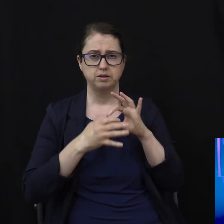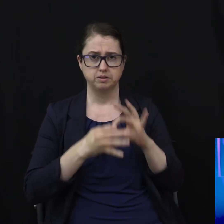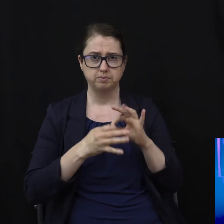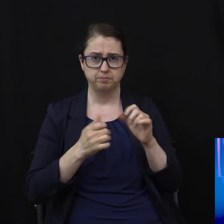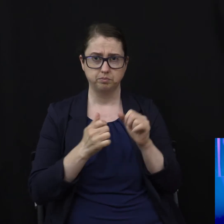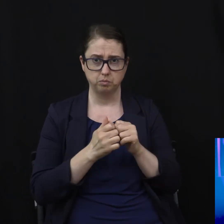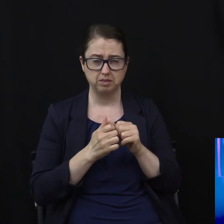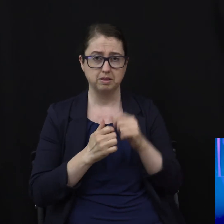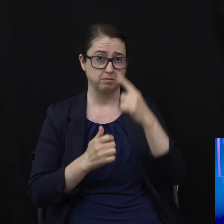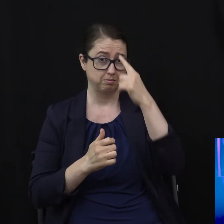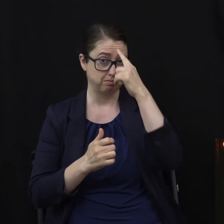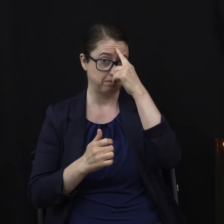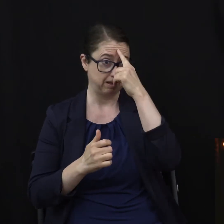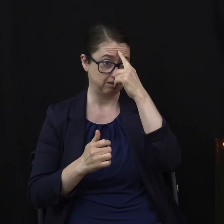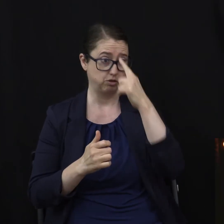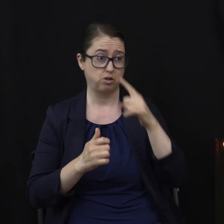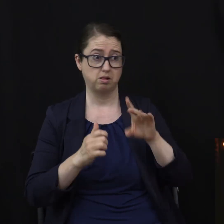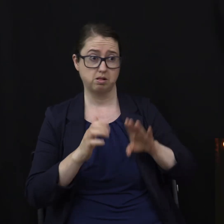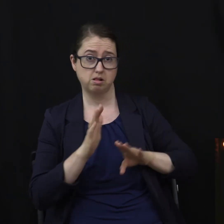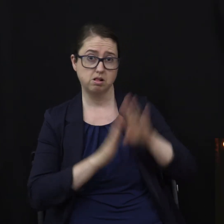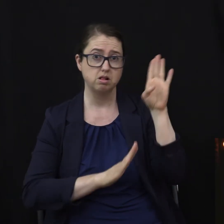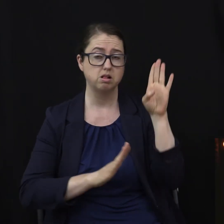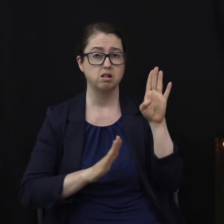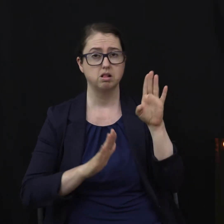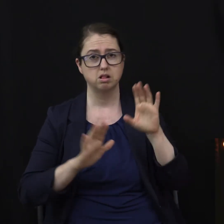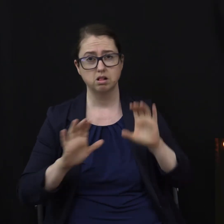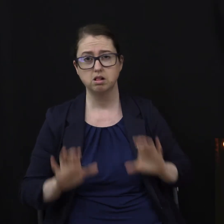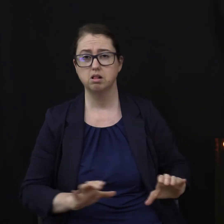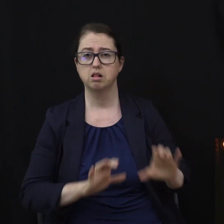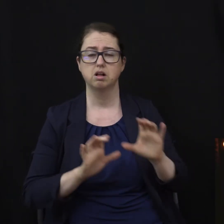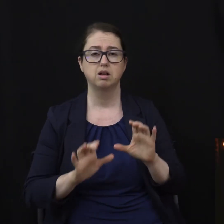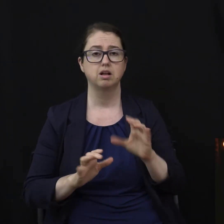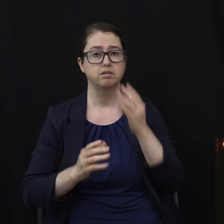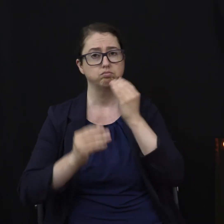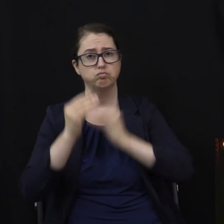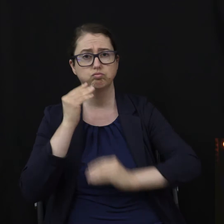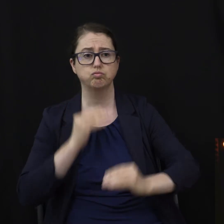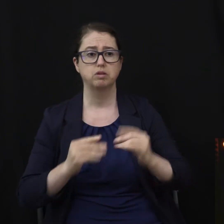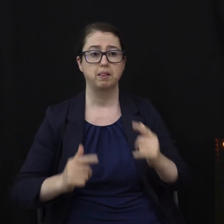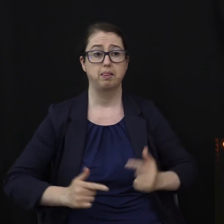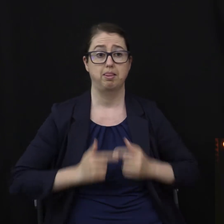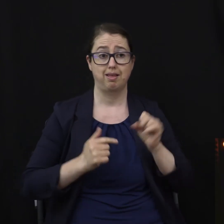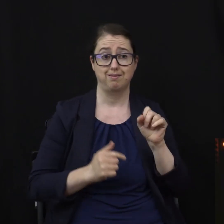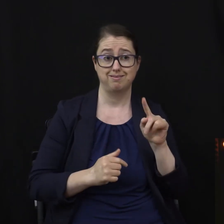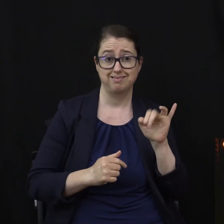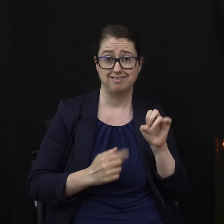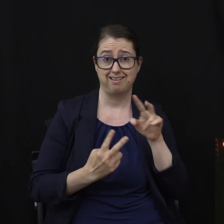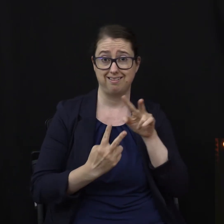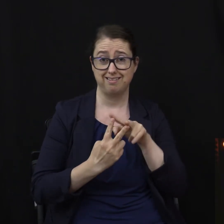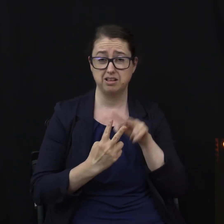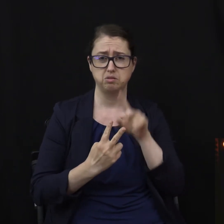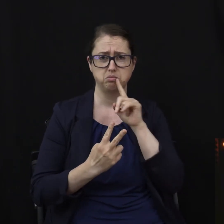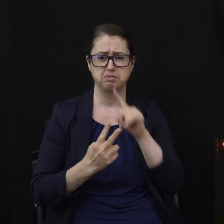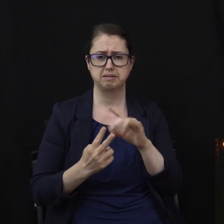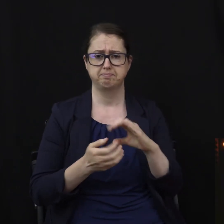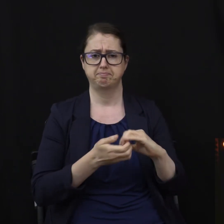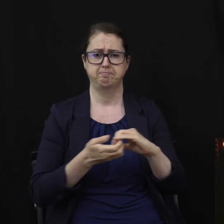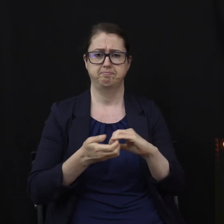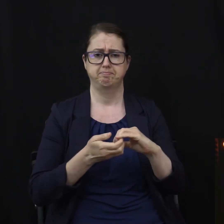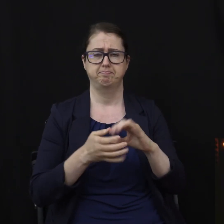peak performance. Diet and lifestyle are essential factors in achieving peak mental